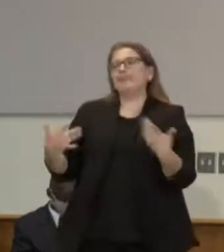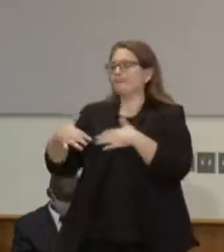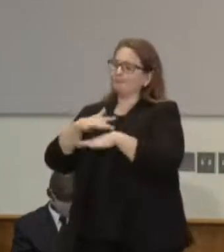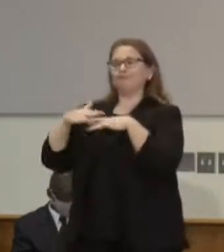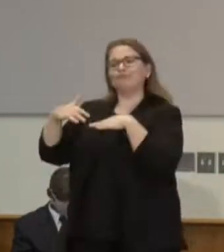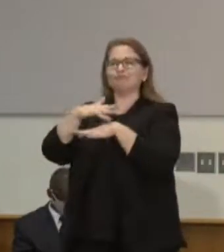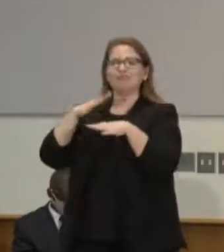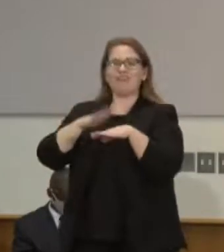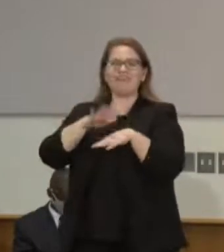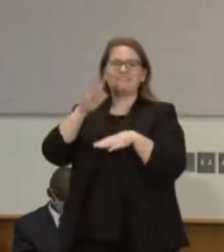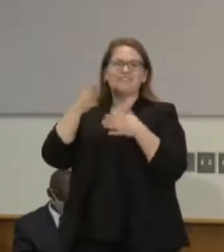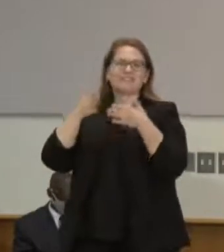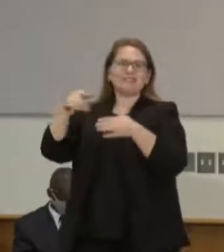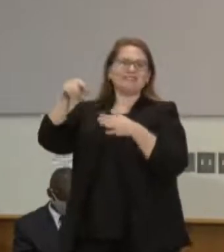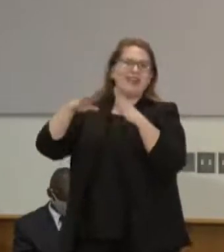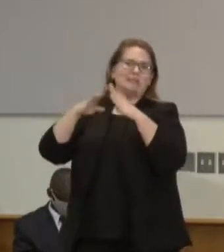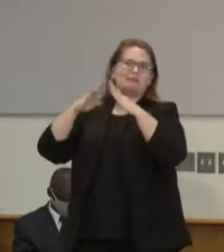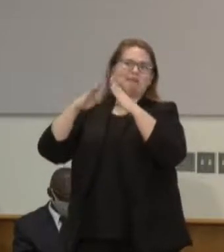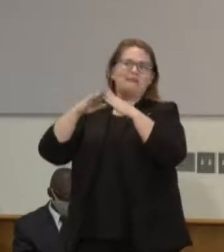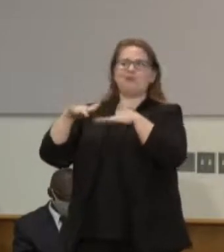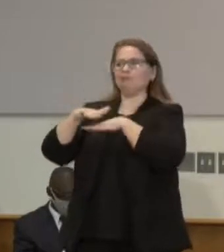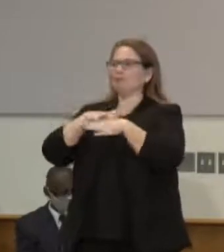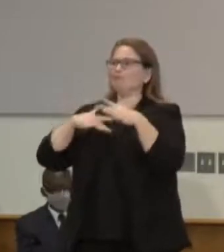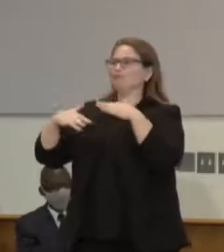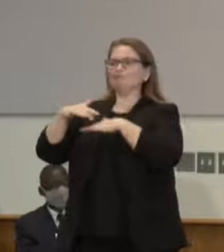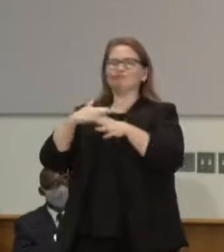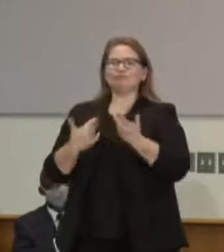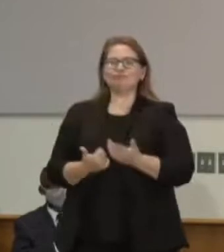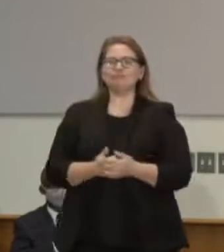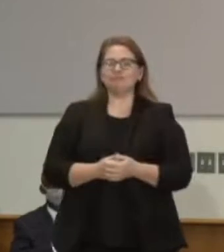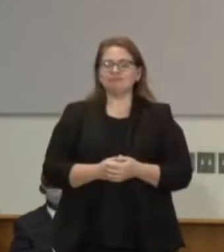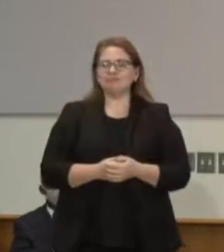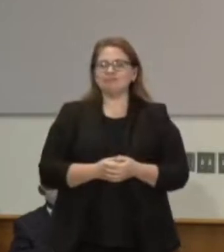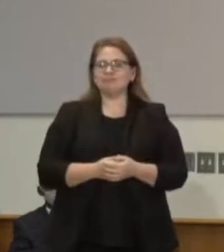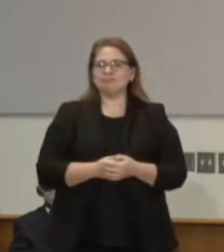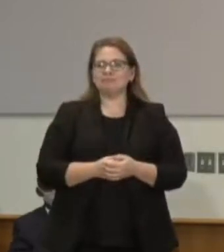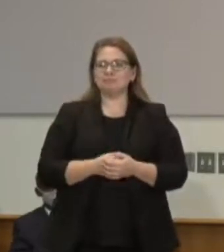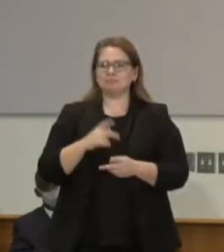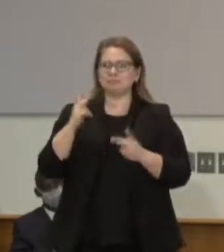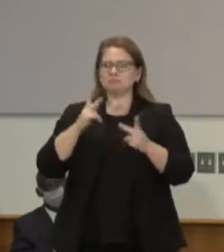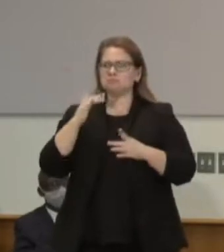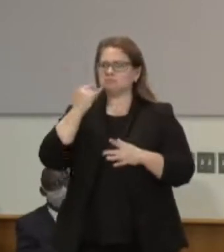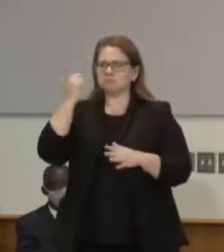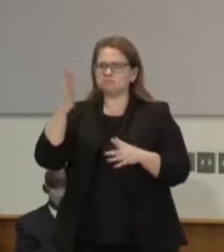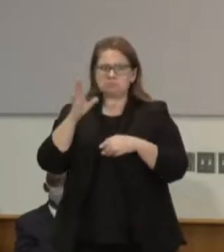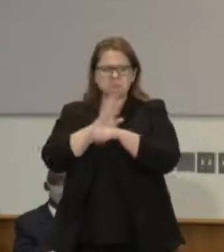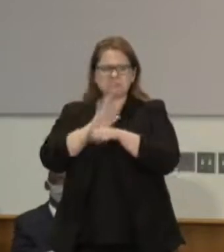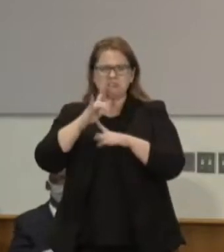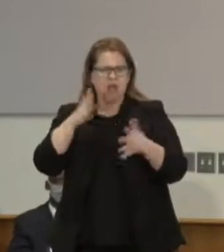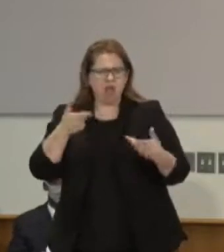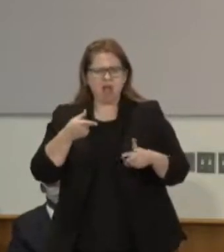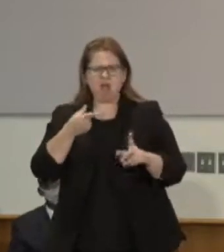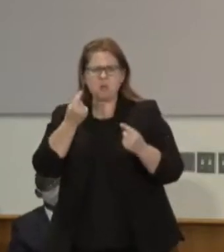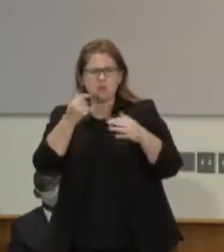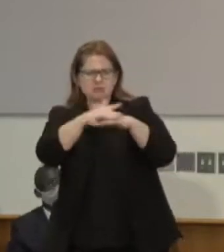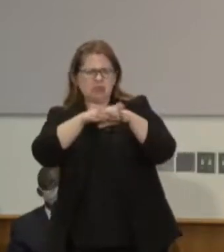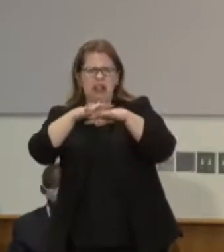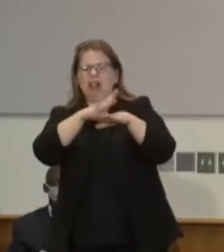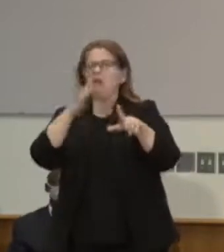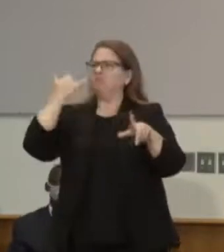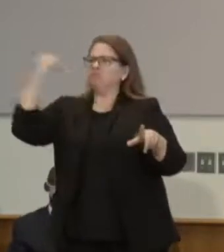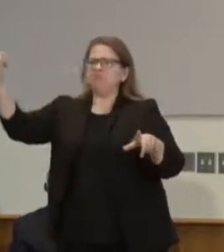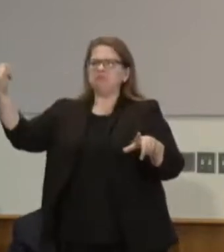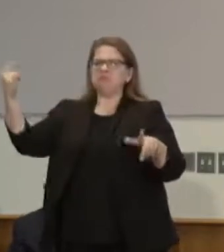out in downtown St. Paul, getting calls from business owners because they are disrupting, causing,